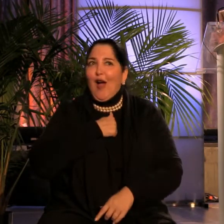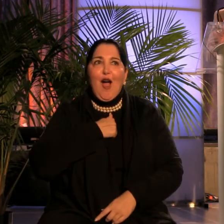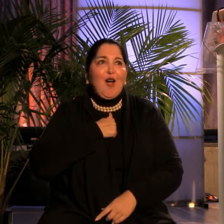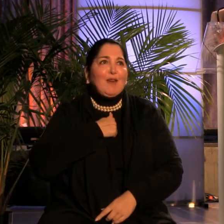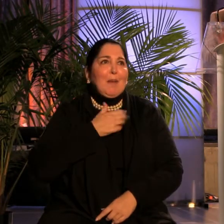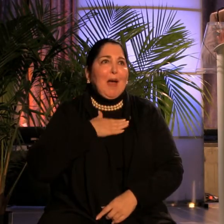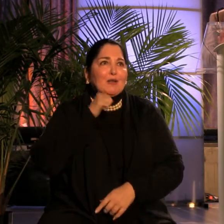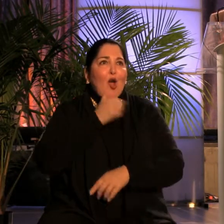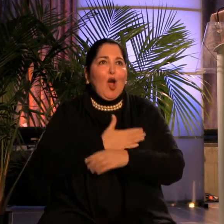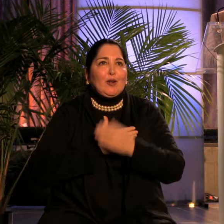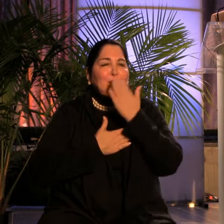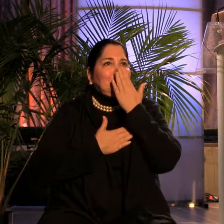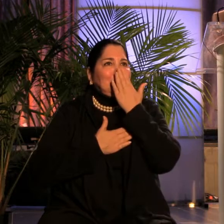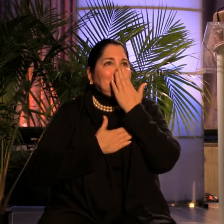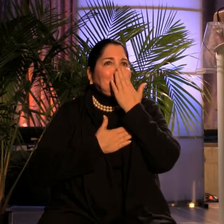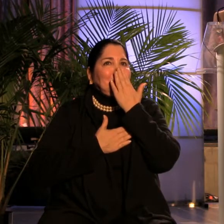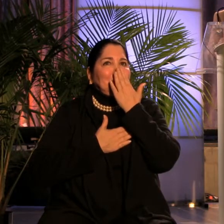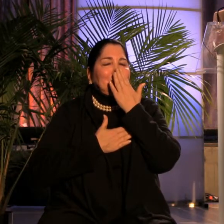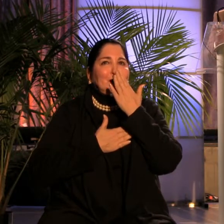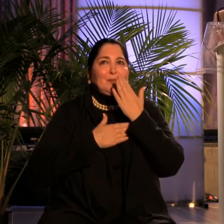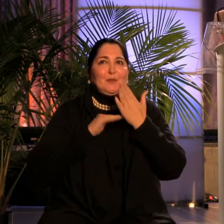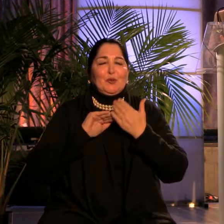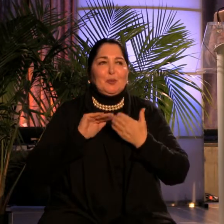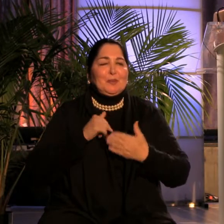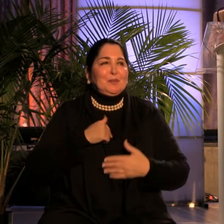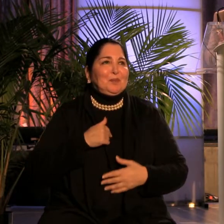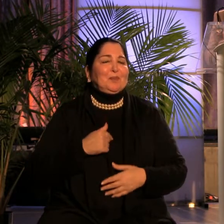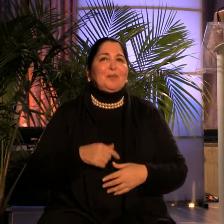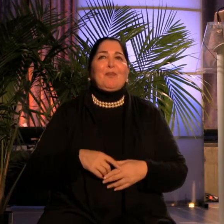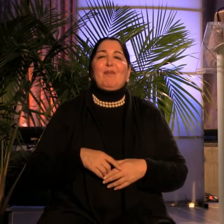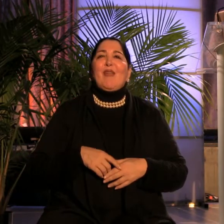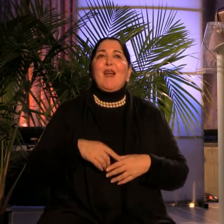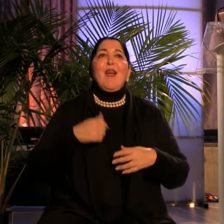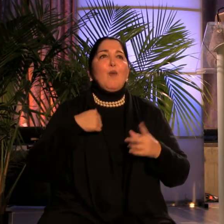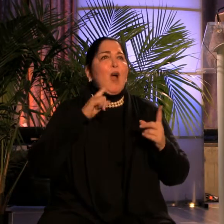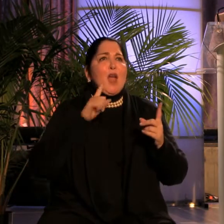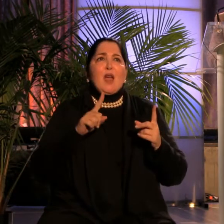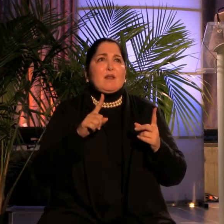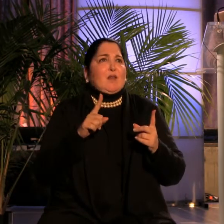It's hard. It's very hard. It's mad hard. It's hella hard. It's hecka hard.